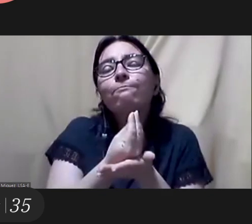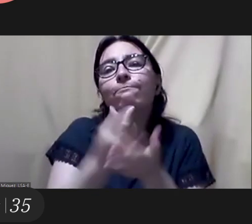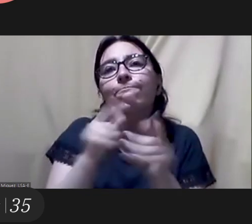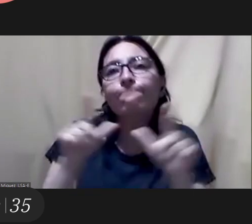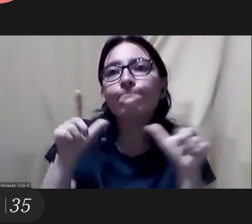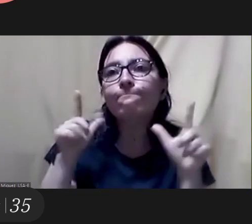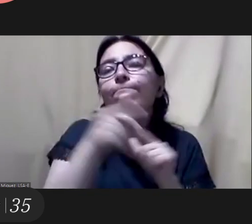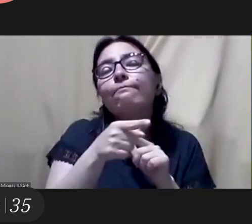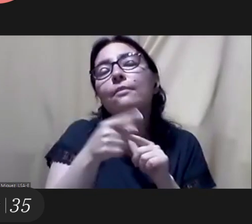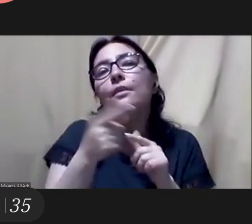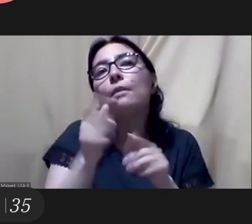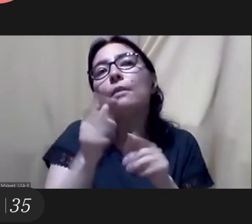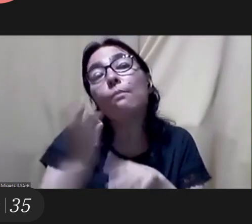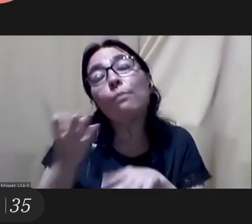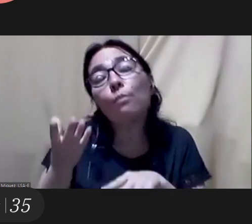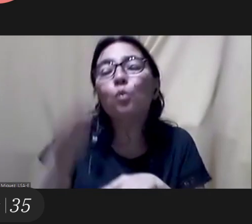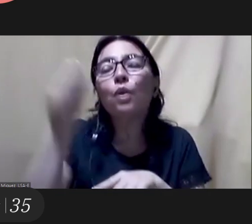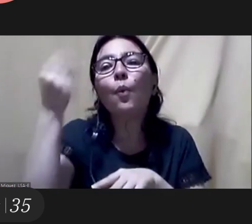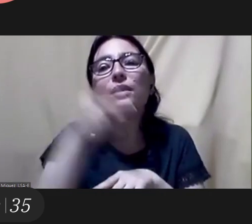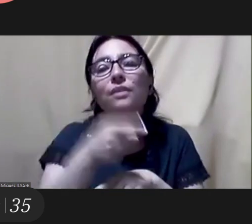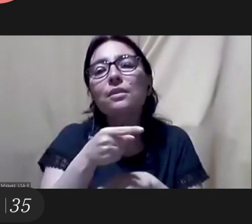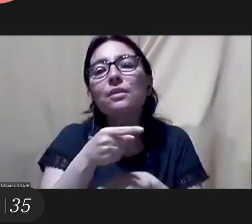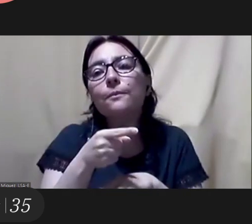representation of women that are not related.